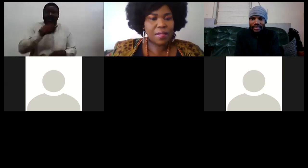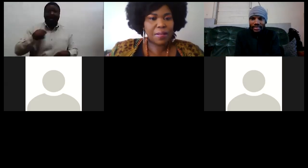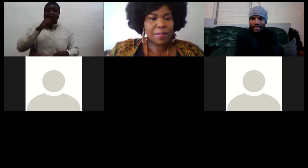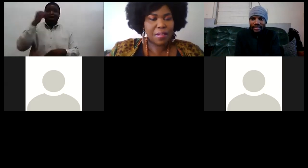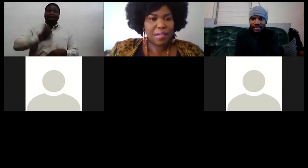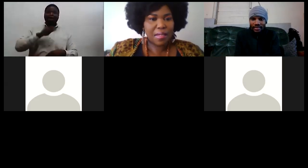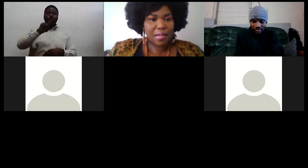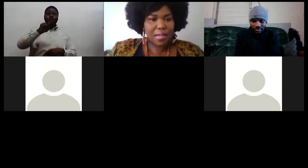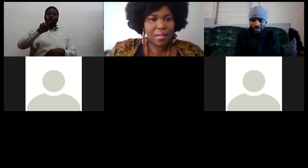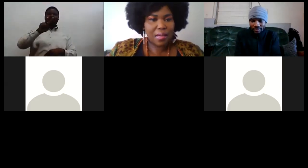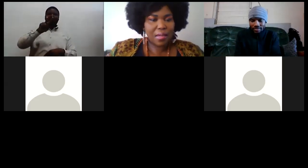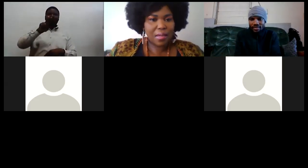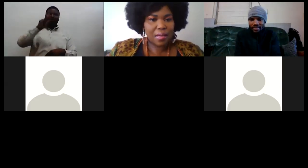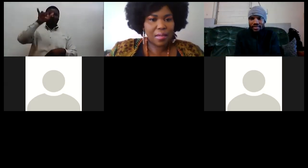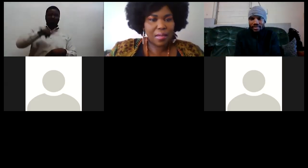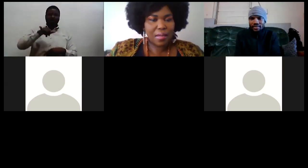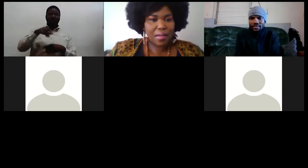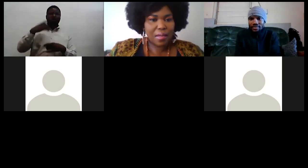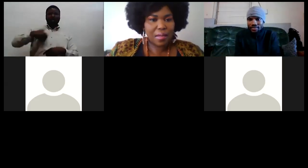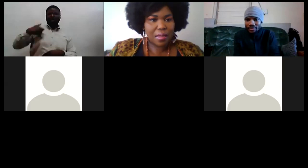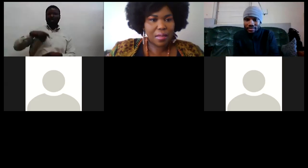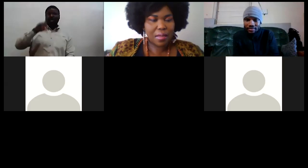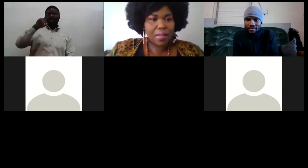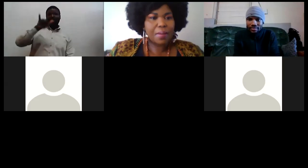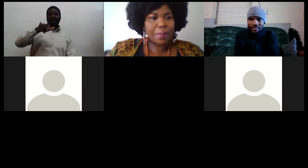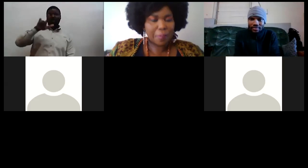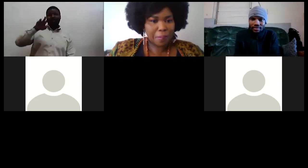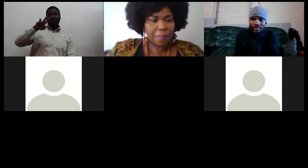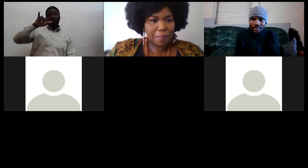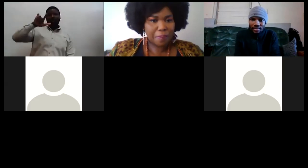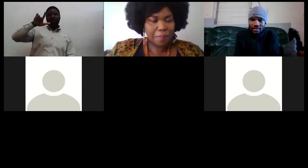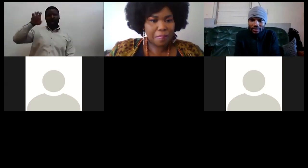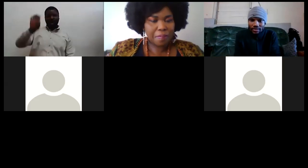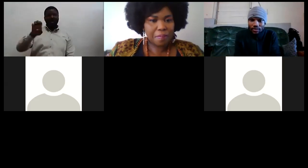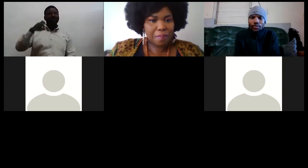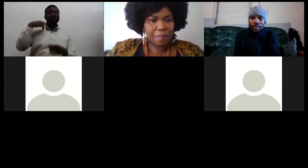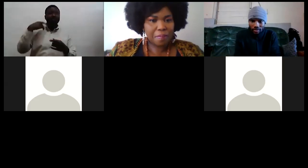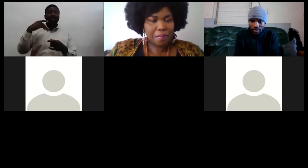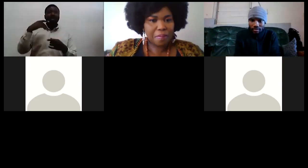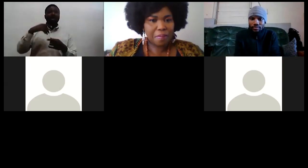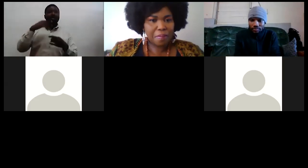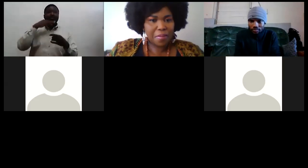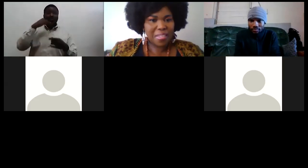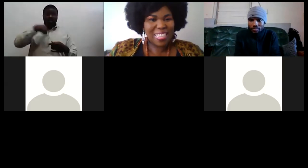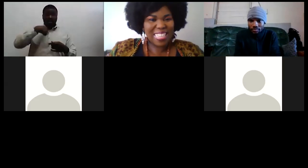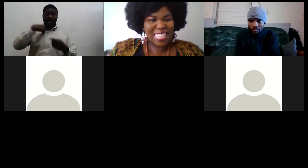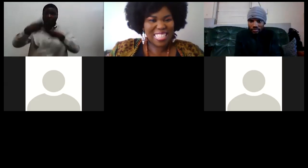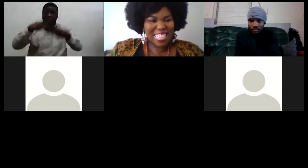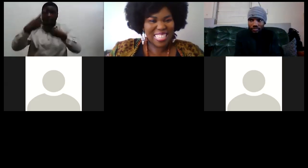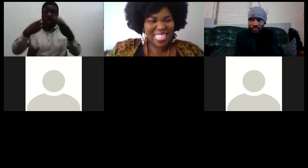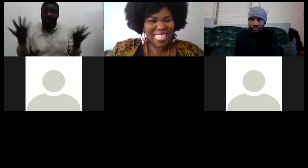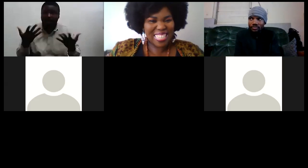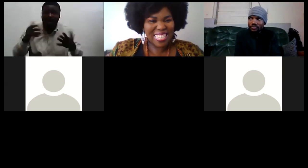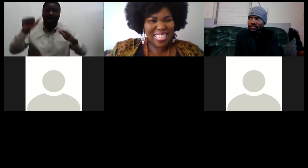i am an accountant who is forever all over the place trying to